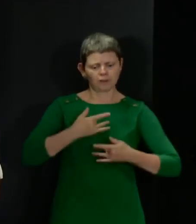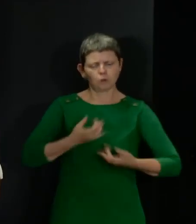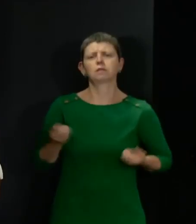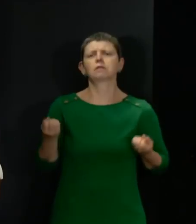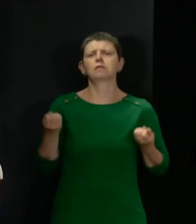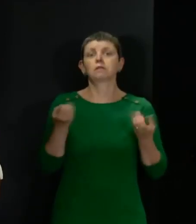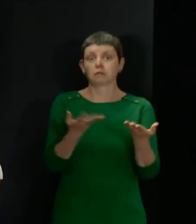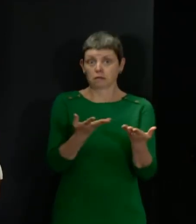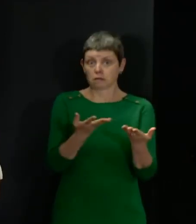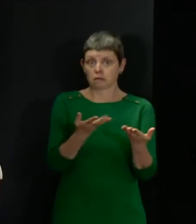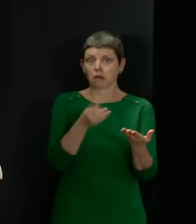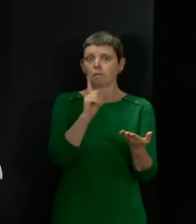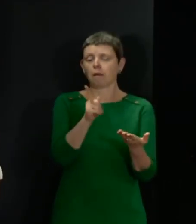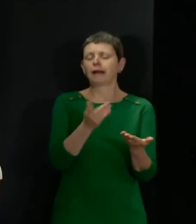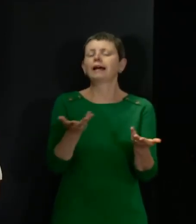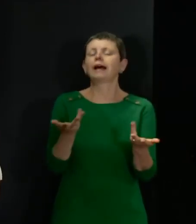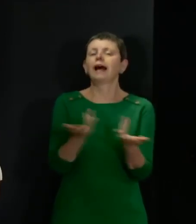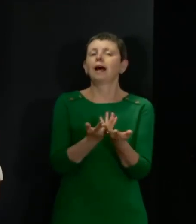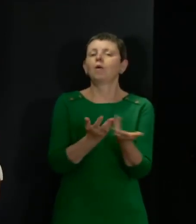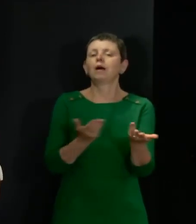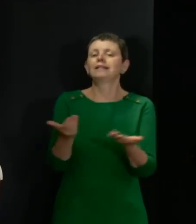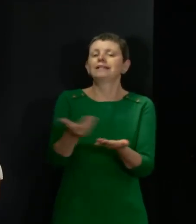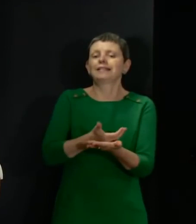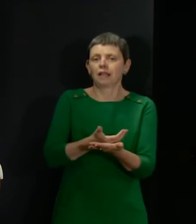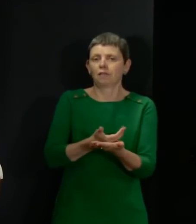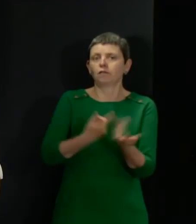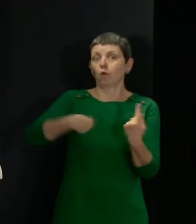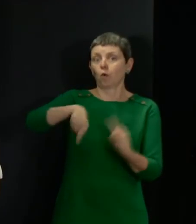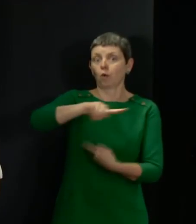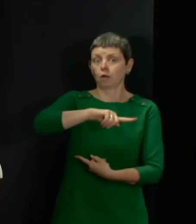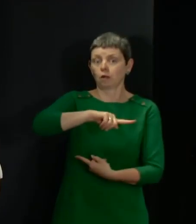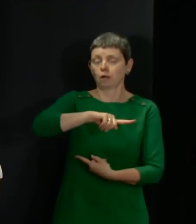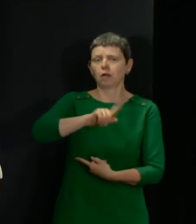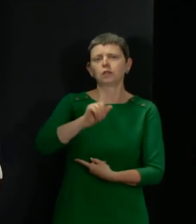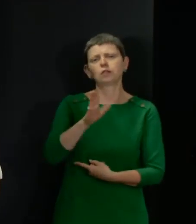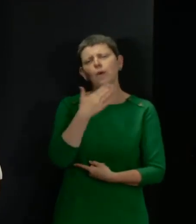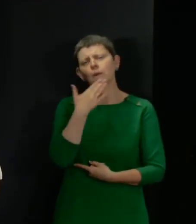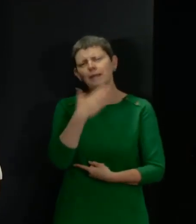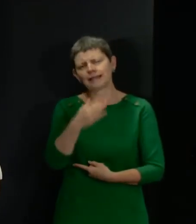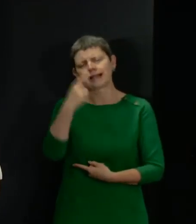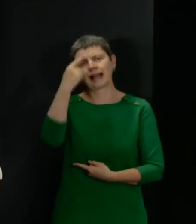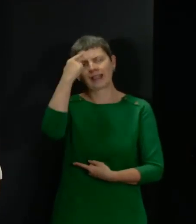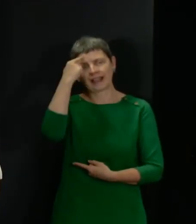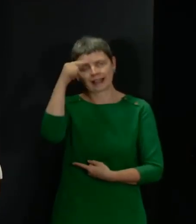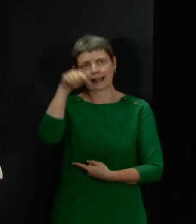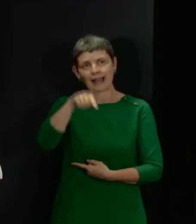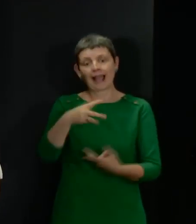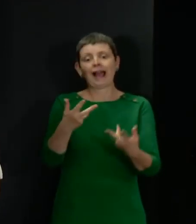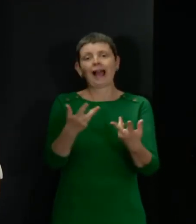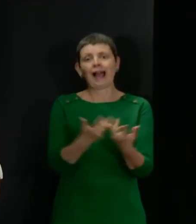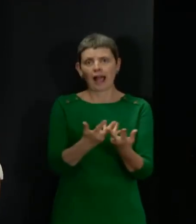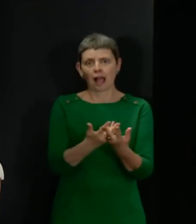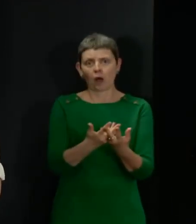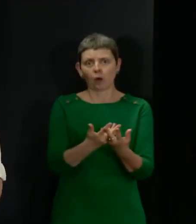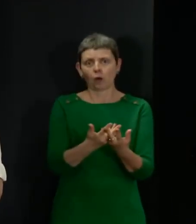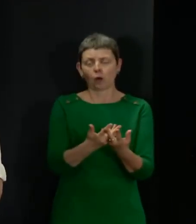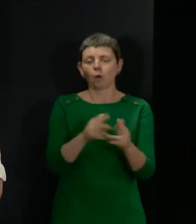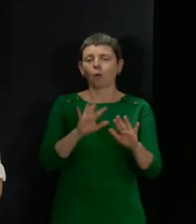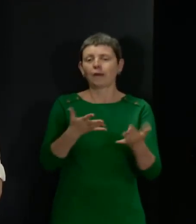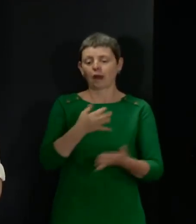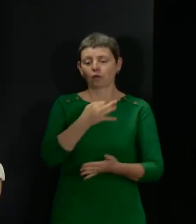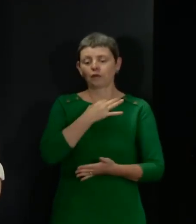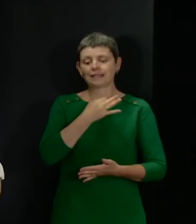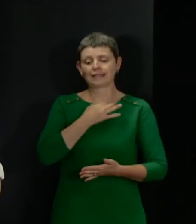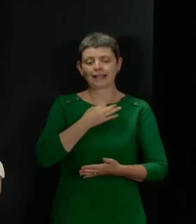way that is safe for you and safe for others. So please do this in a way that does not risk spreading coronavirus.